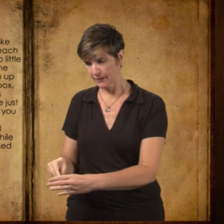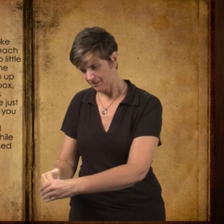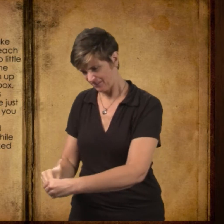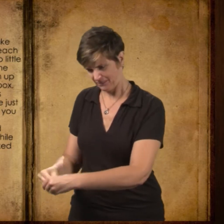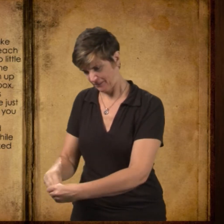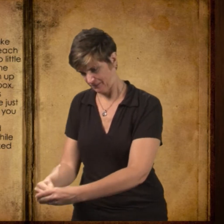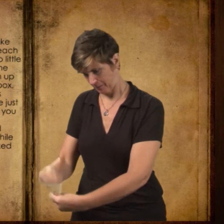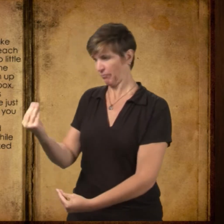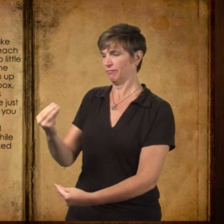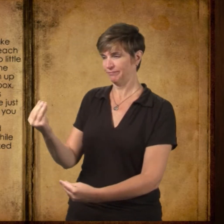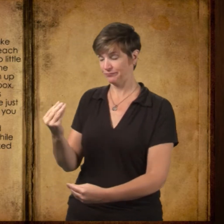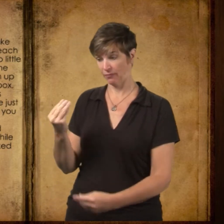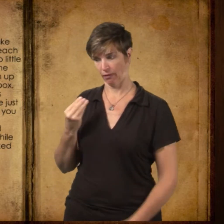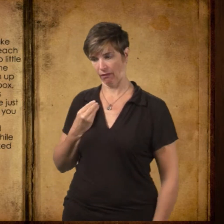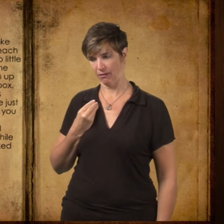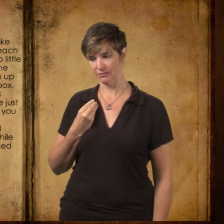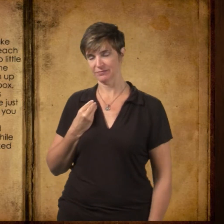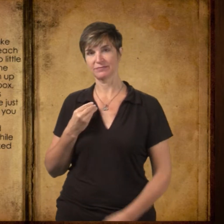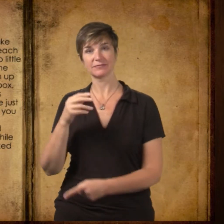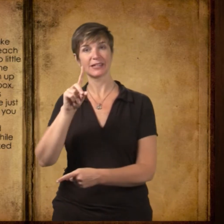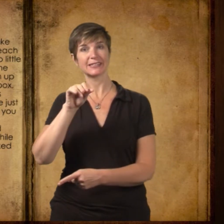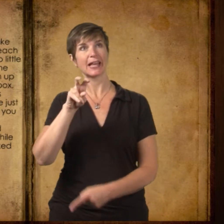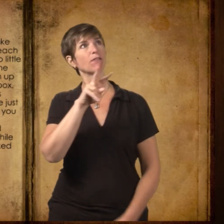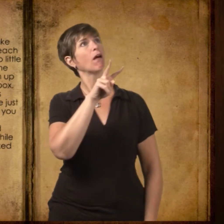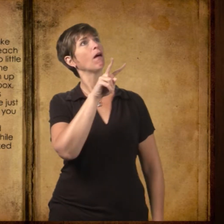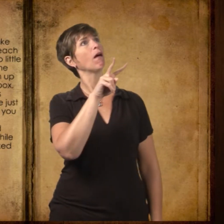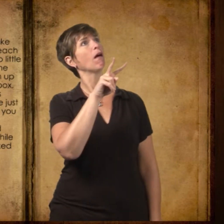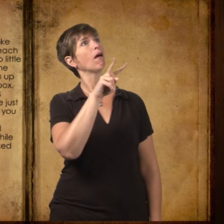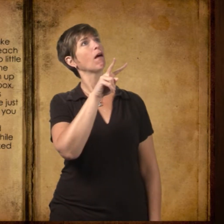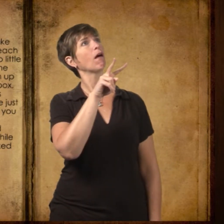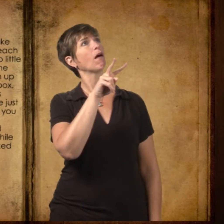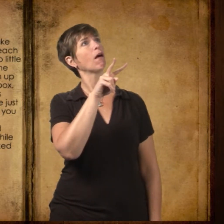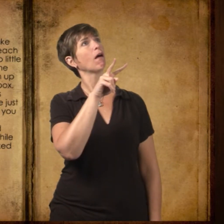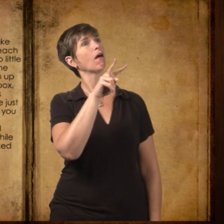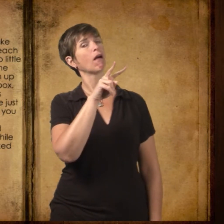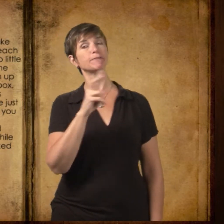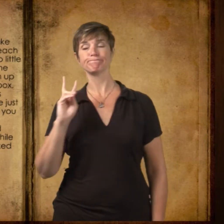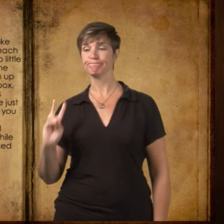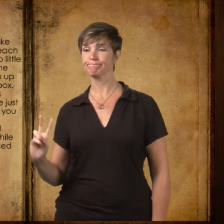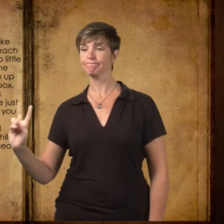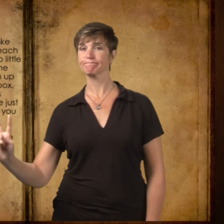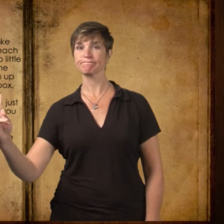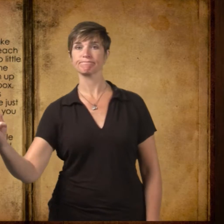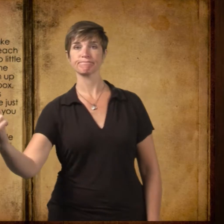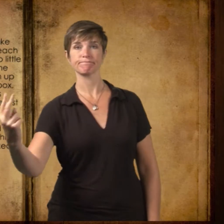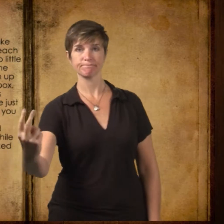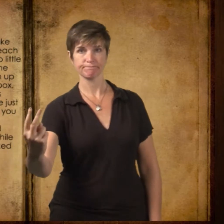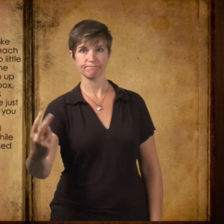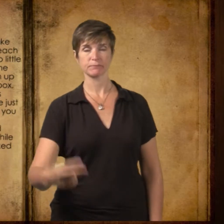child's hand and removed the folded paper from the tight fist and held it while Little Dave stood next to him and looked up at him wonderingly.